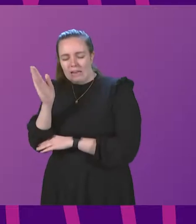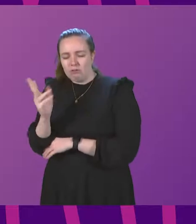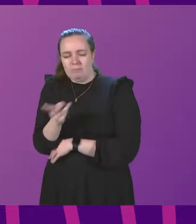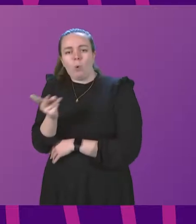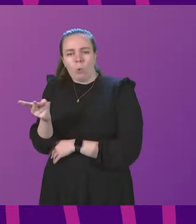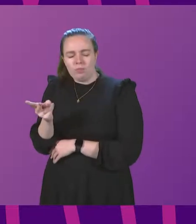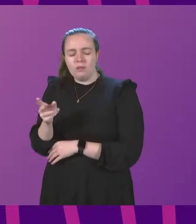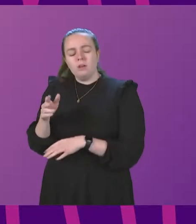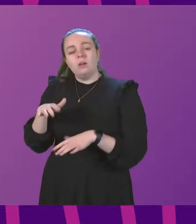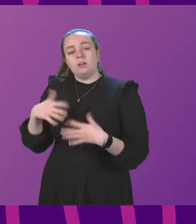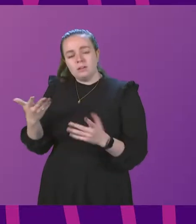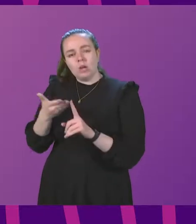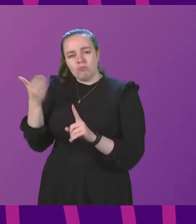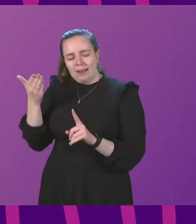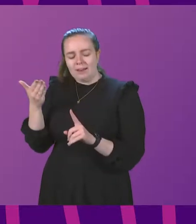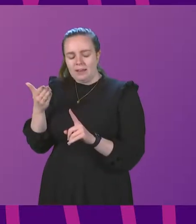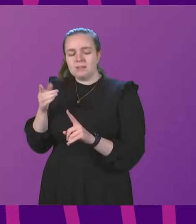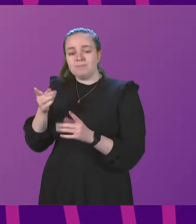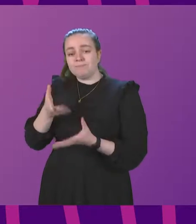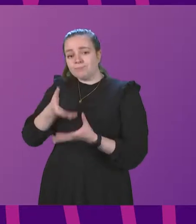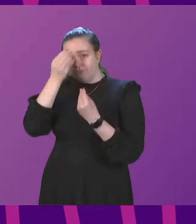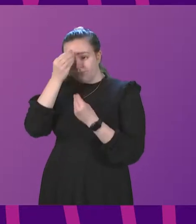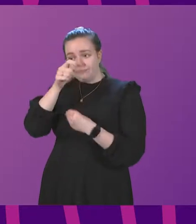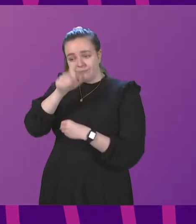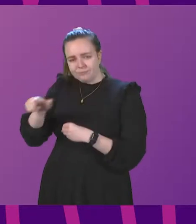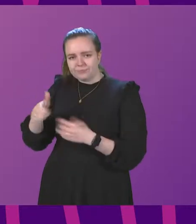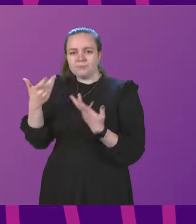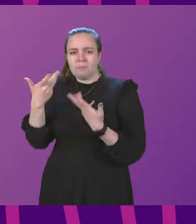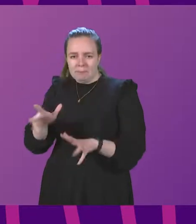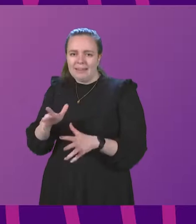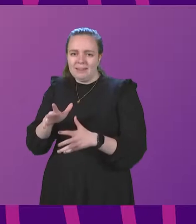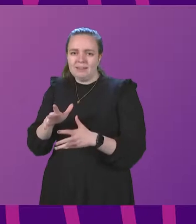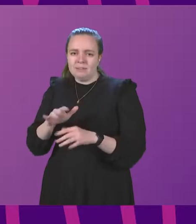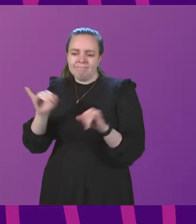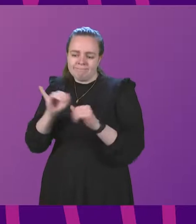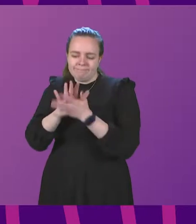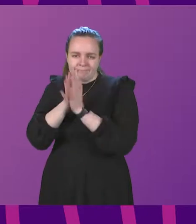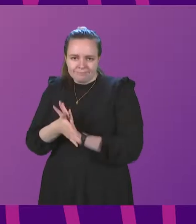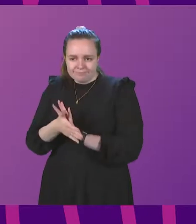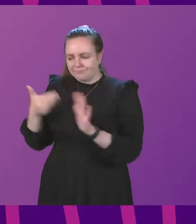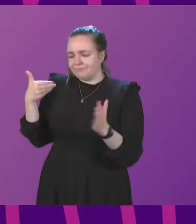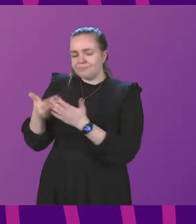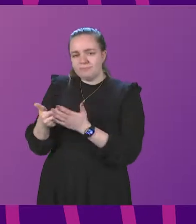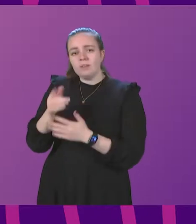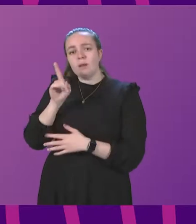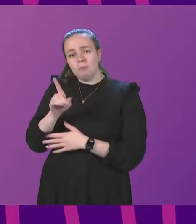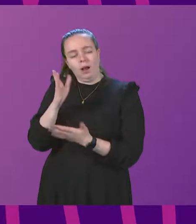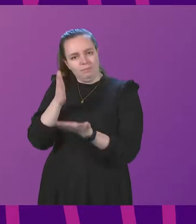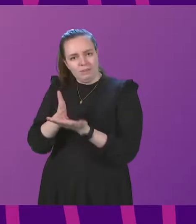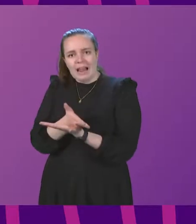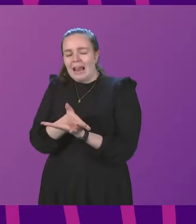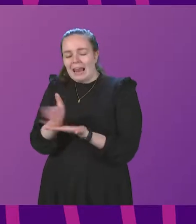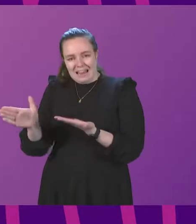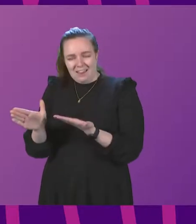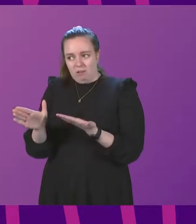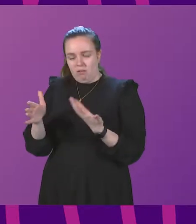There is a recognition, of course, that learners have faced disruption over this year. But what is absolutely very clear,